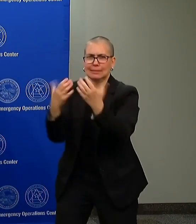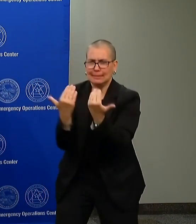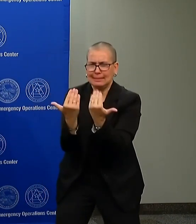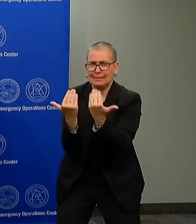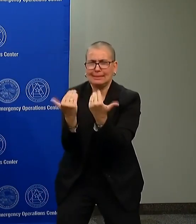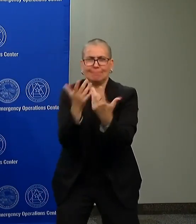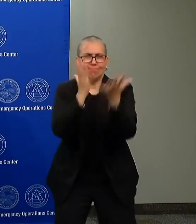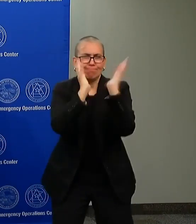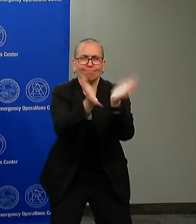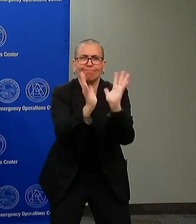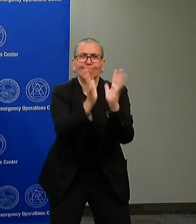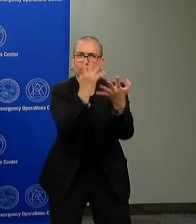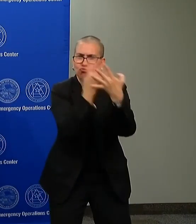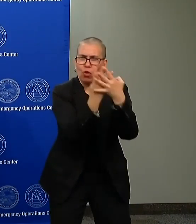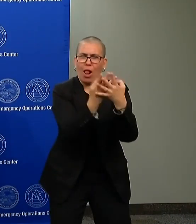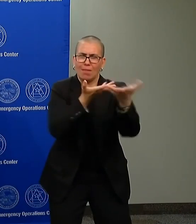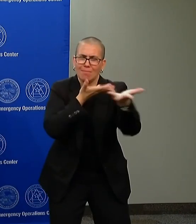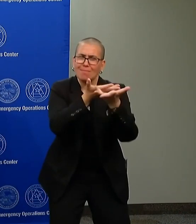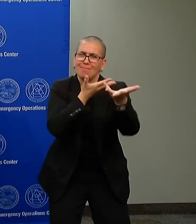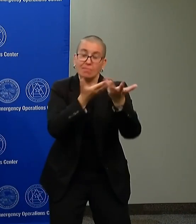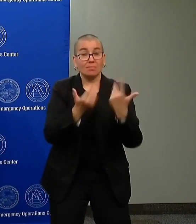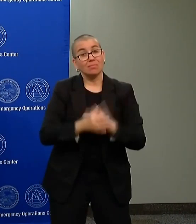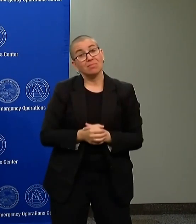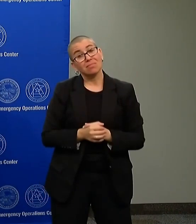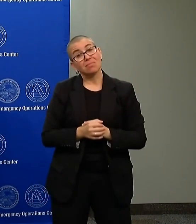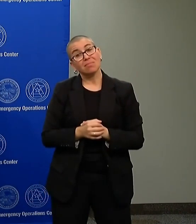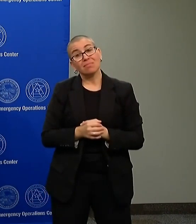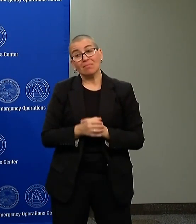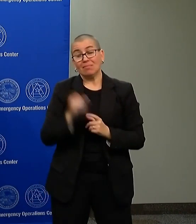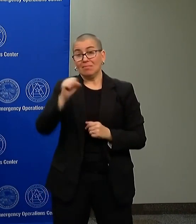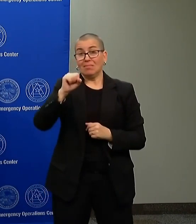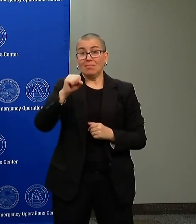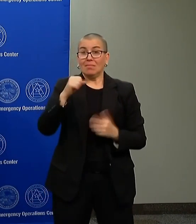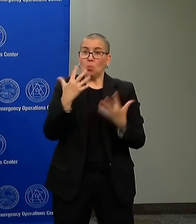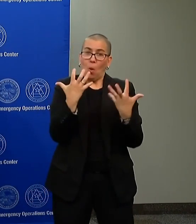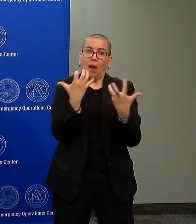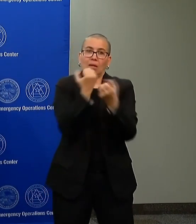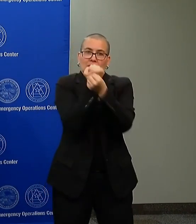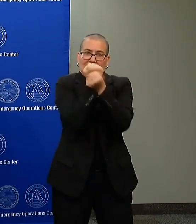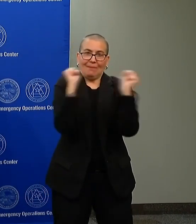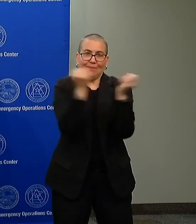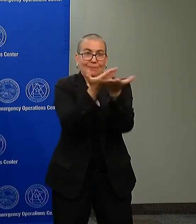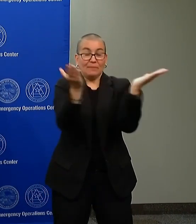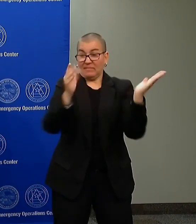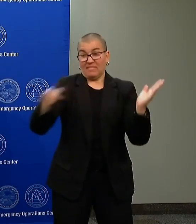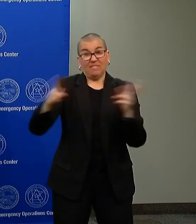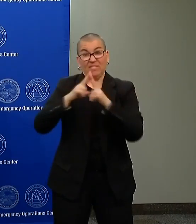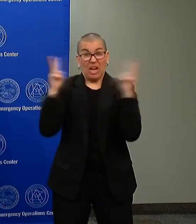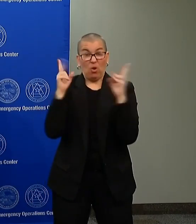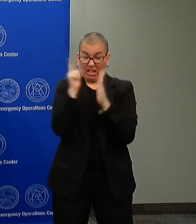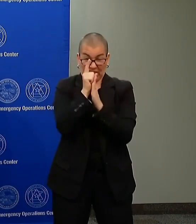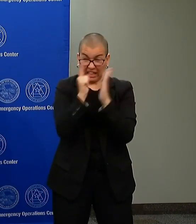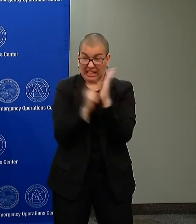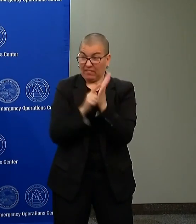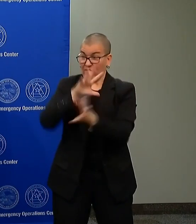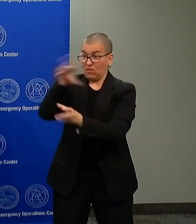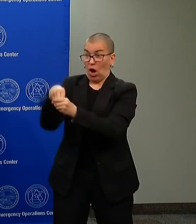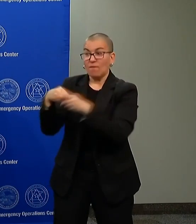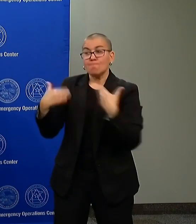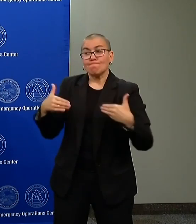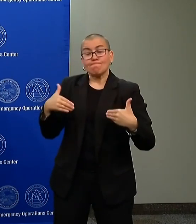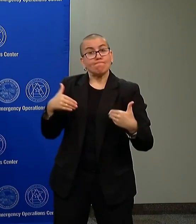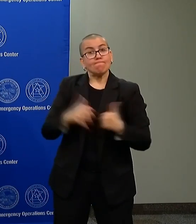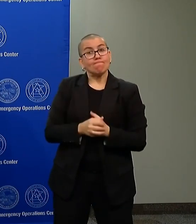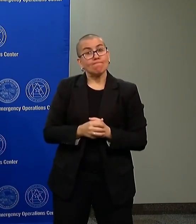We are in fact public safety and we recognize that there are there are legal issues that are involved here, but we are not going to